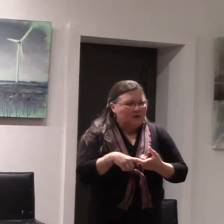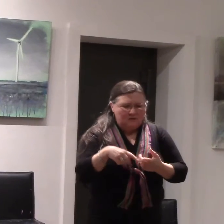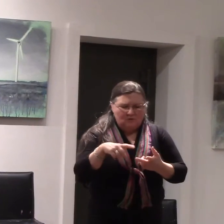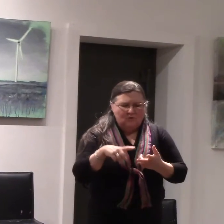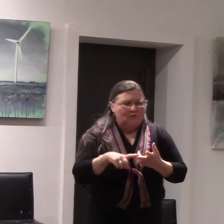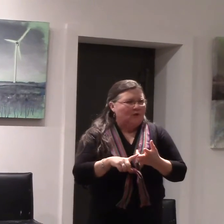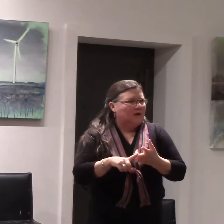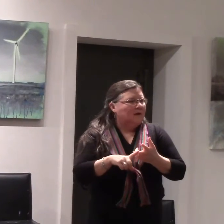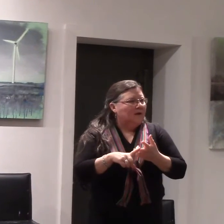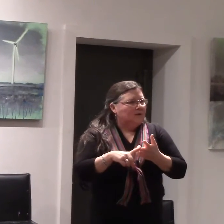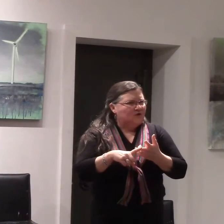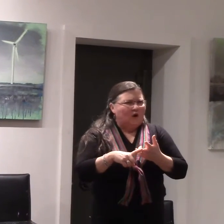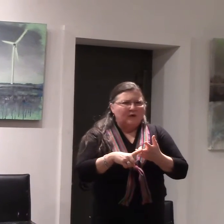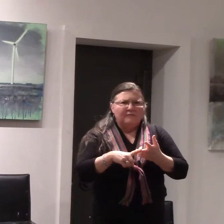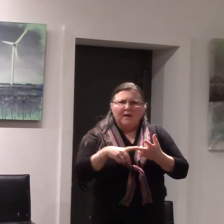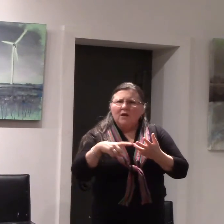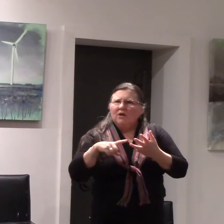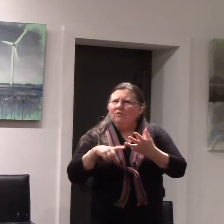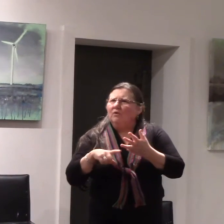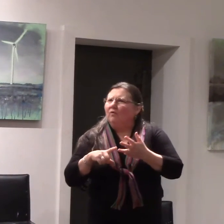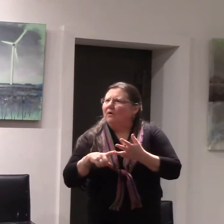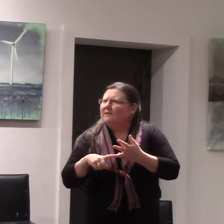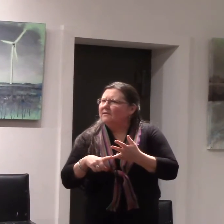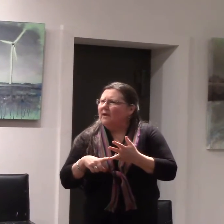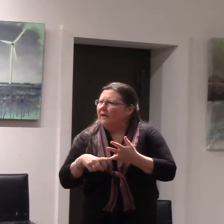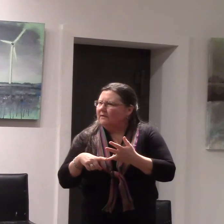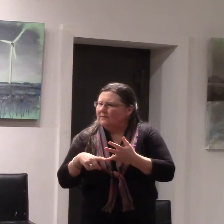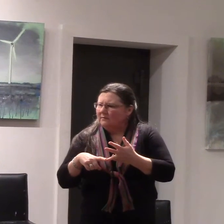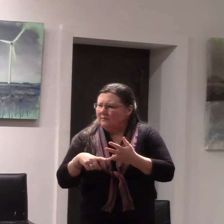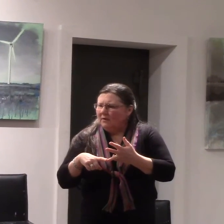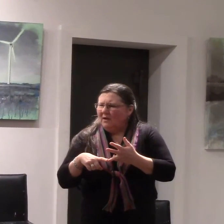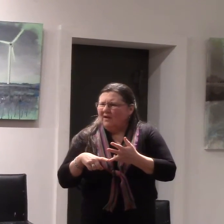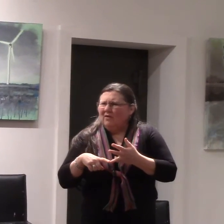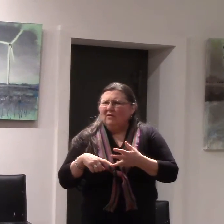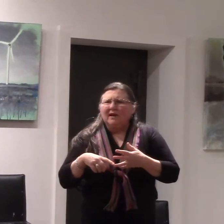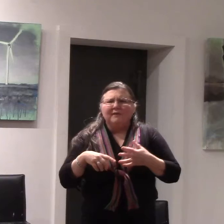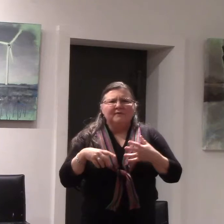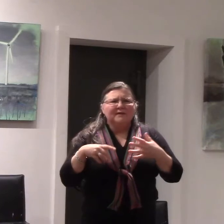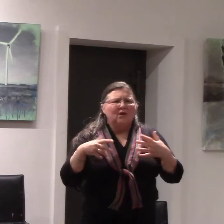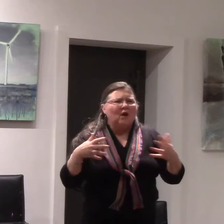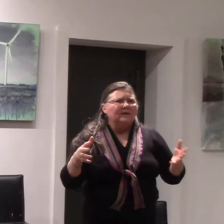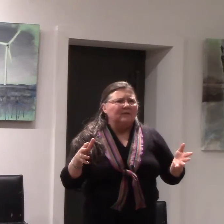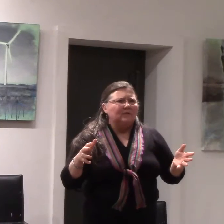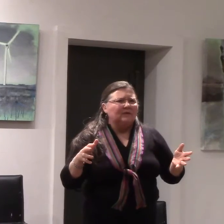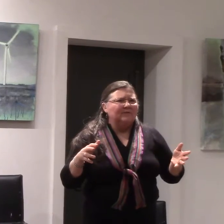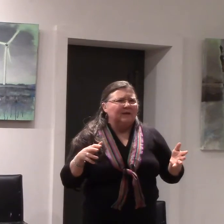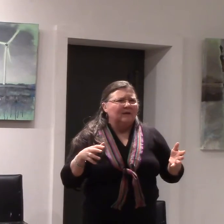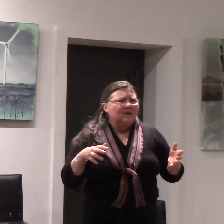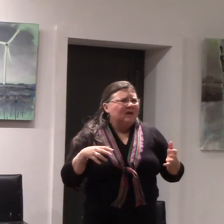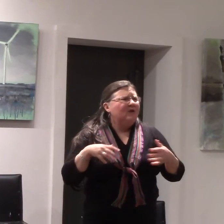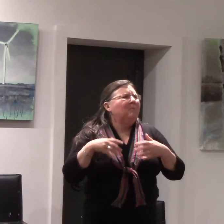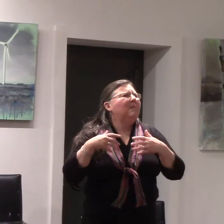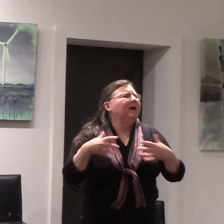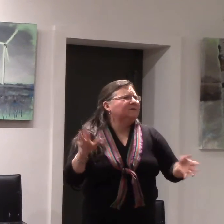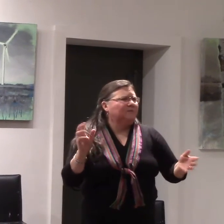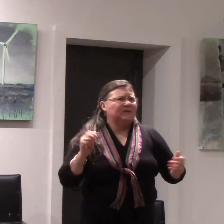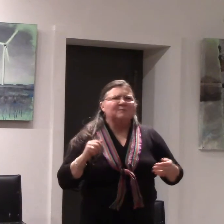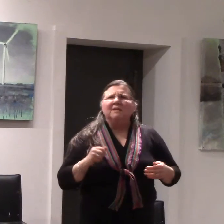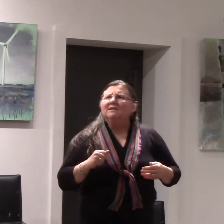you know geography you know science your life is hardly worth living you might as well just be